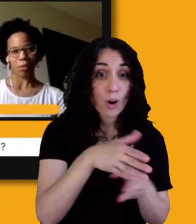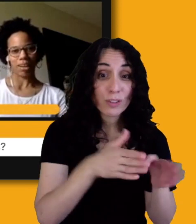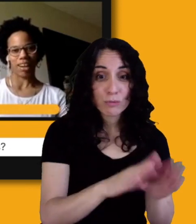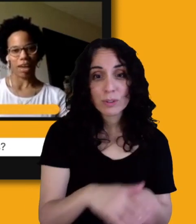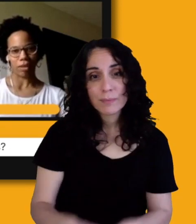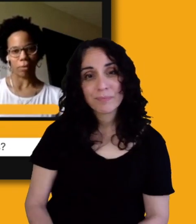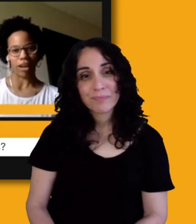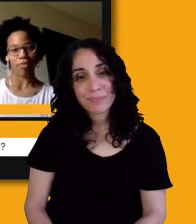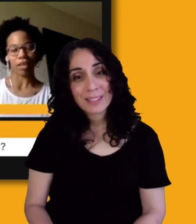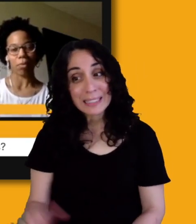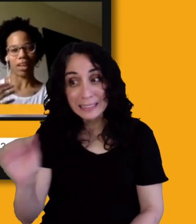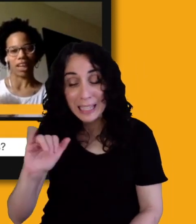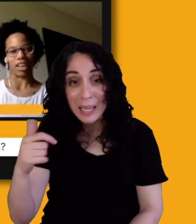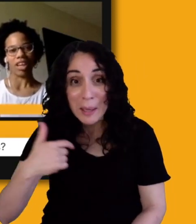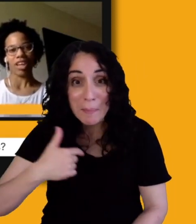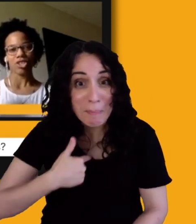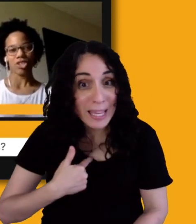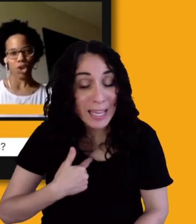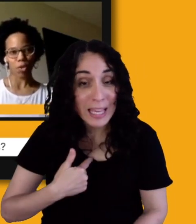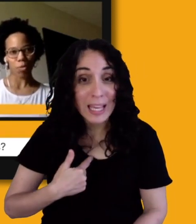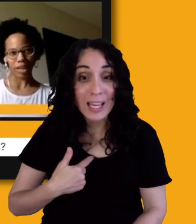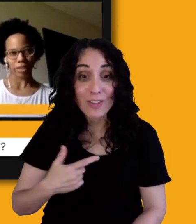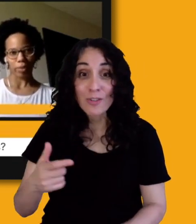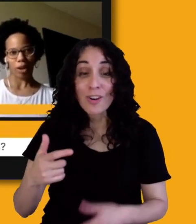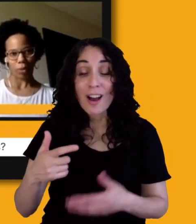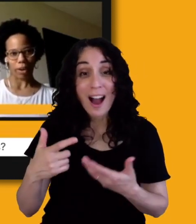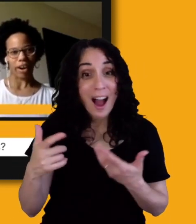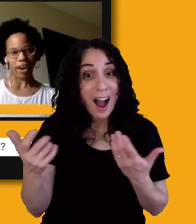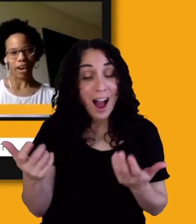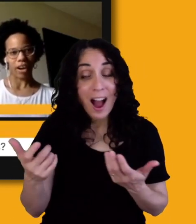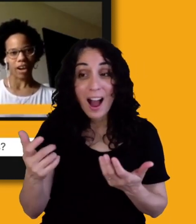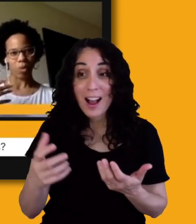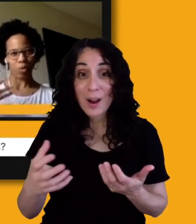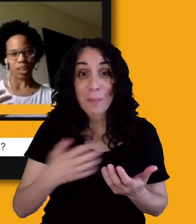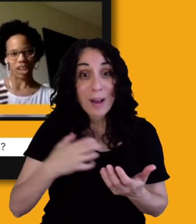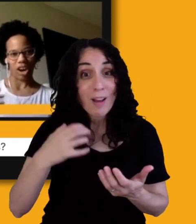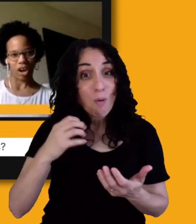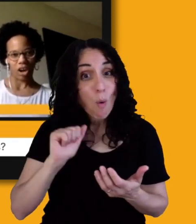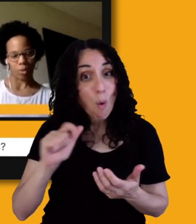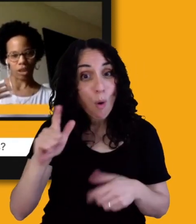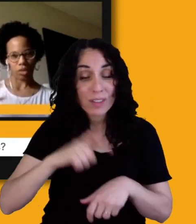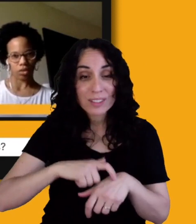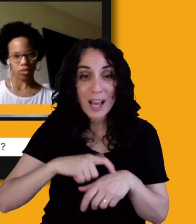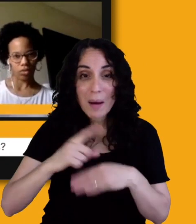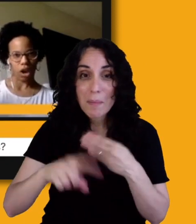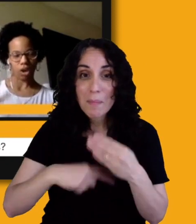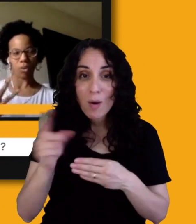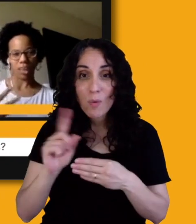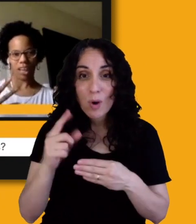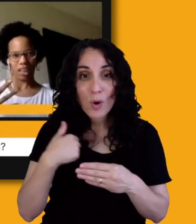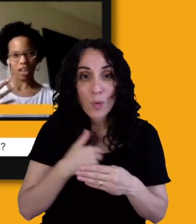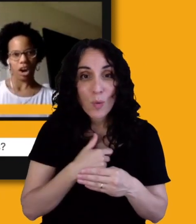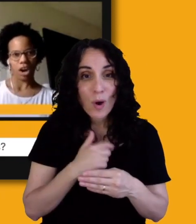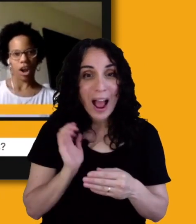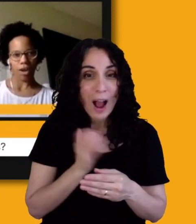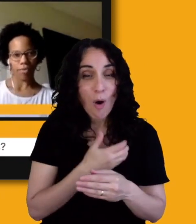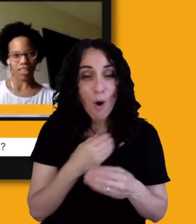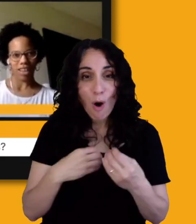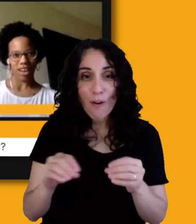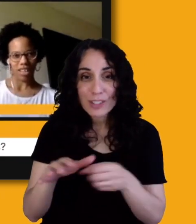laughing, but I've complained so much about where we are. We are located. Our office has